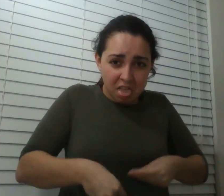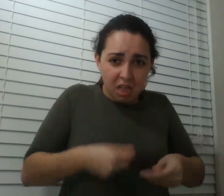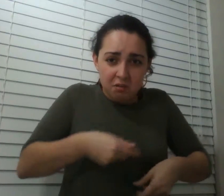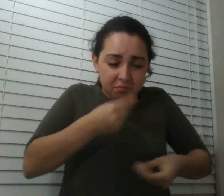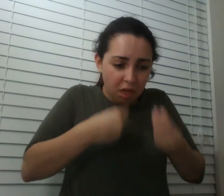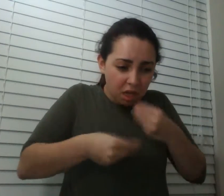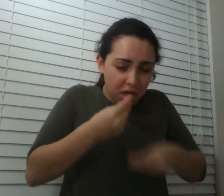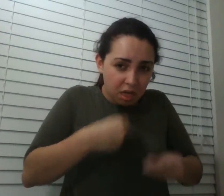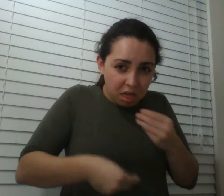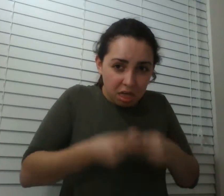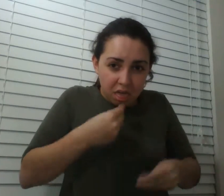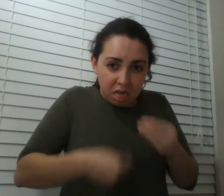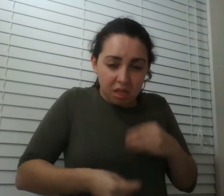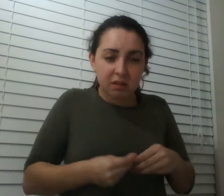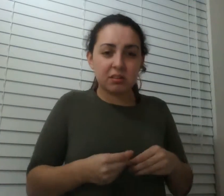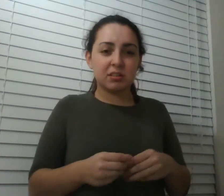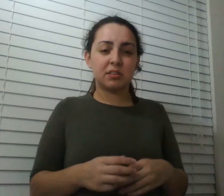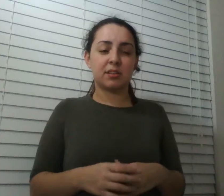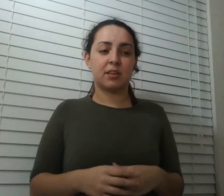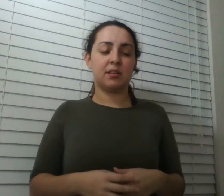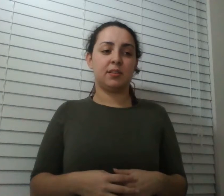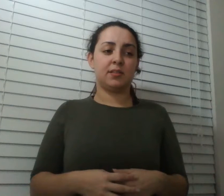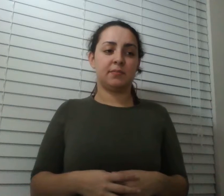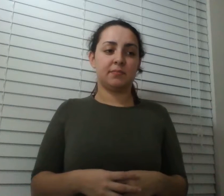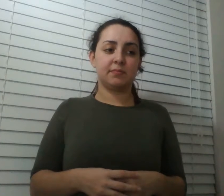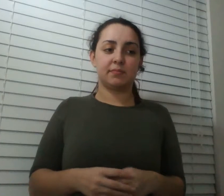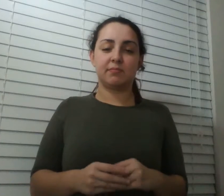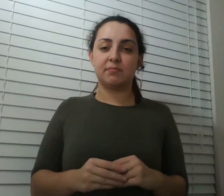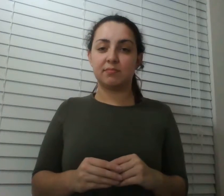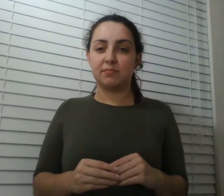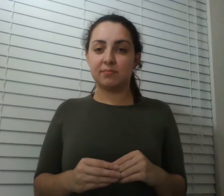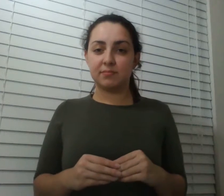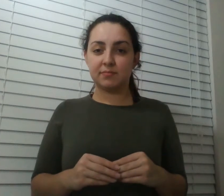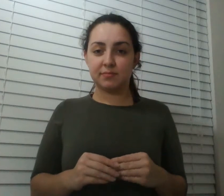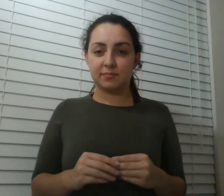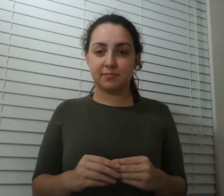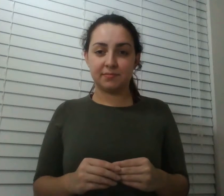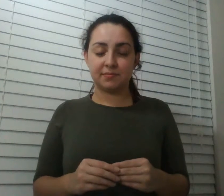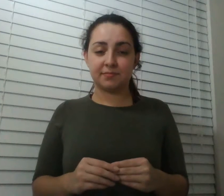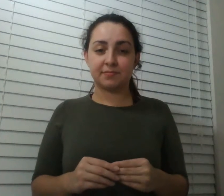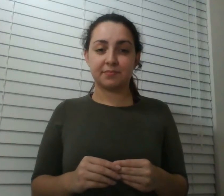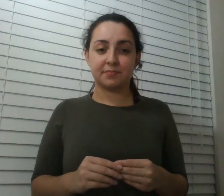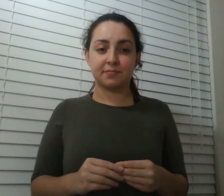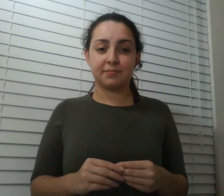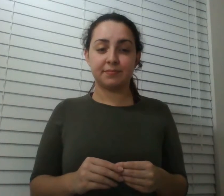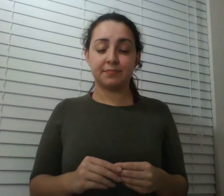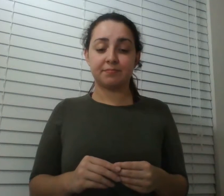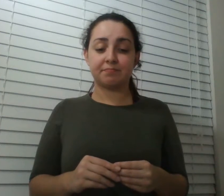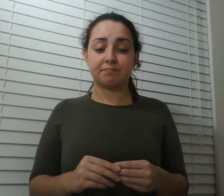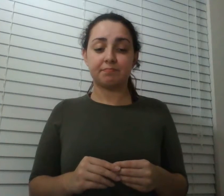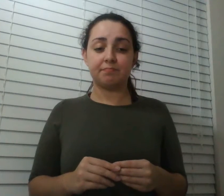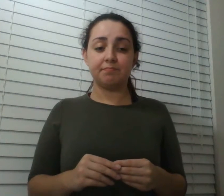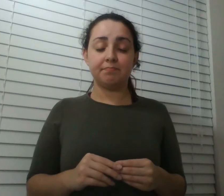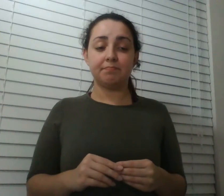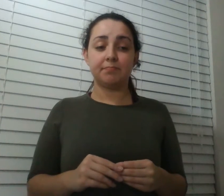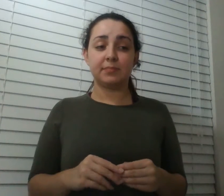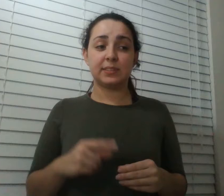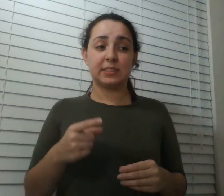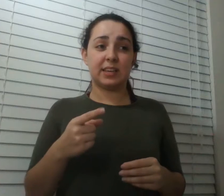consuming the viscera that was oozing out of his body and so he was literally cannibalizing